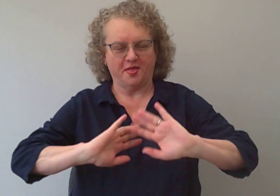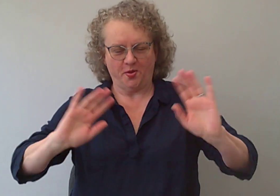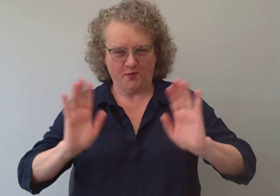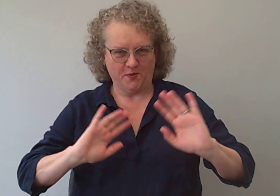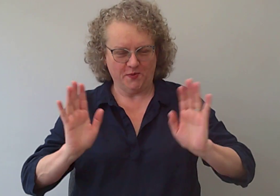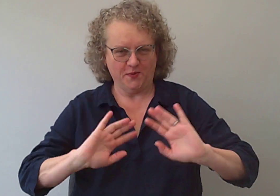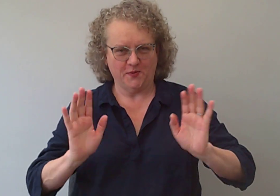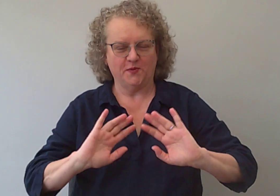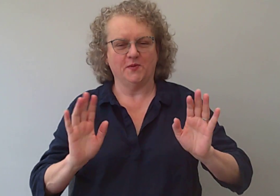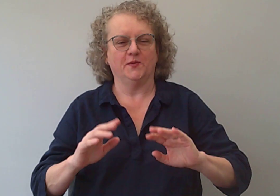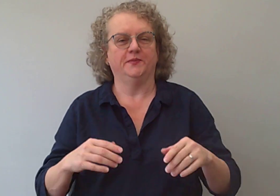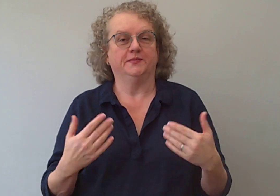Hello.